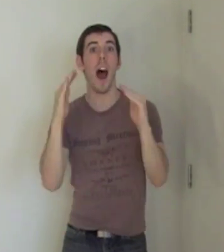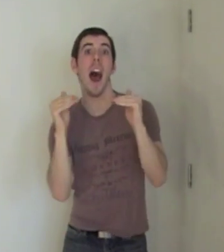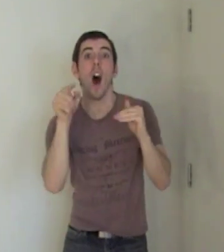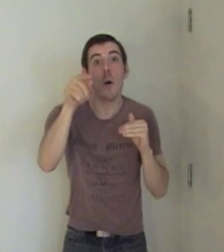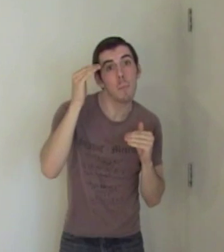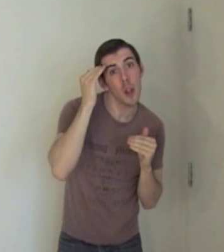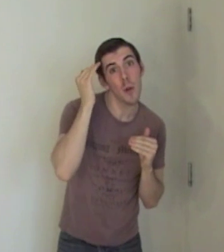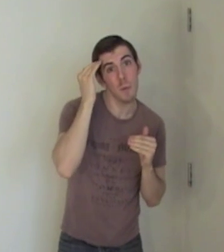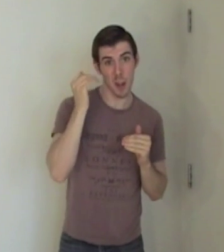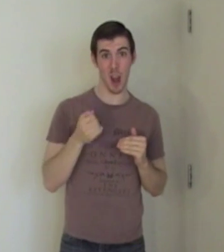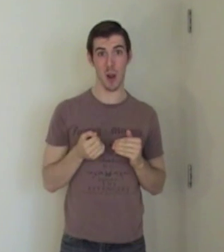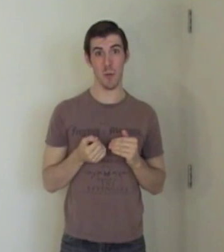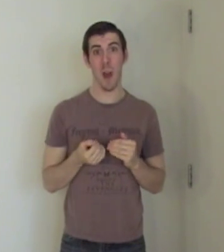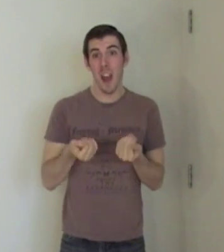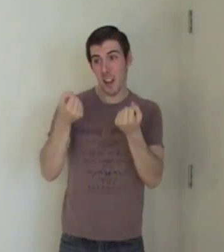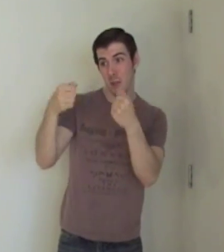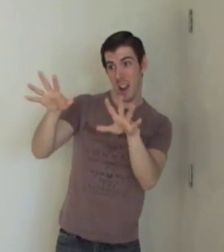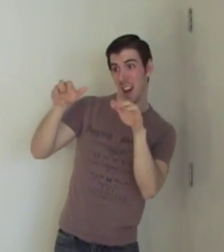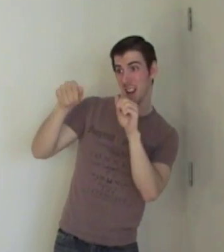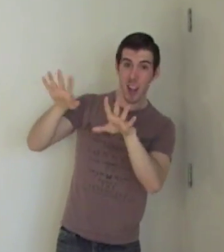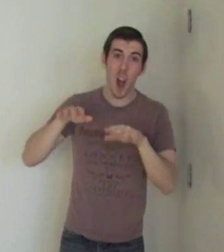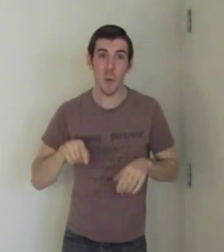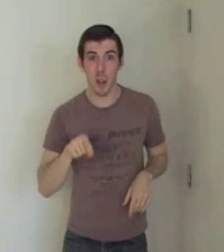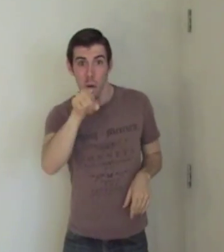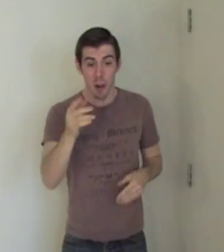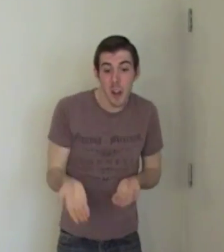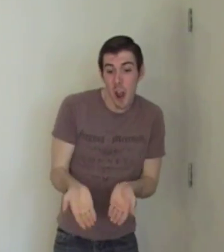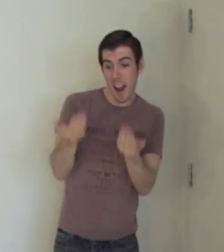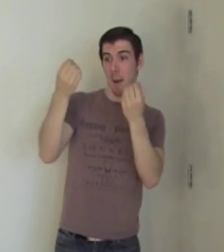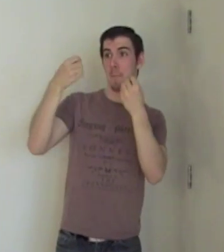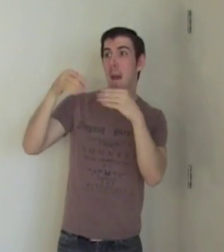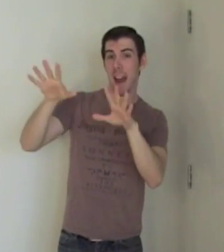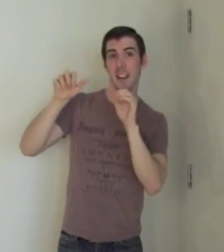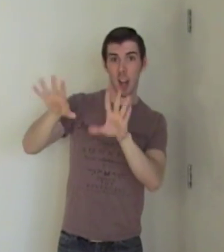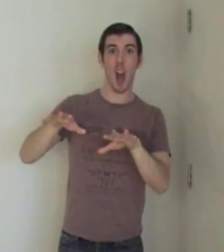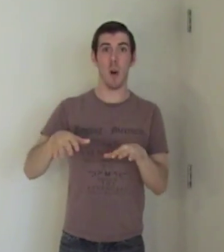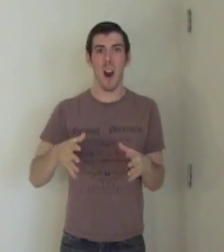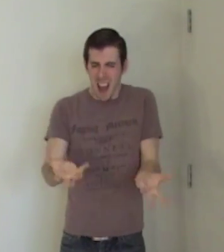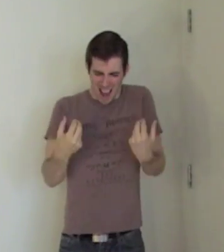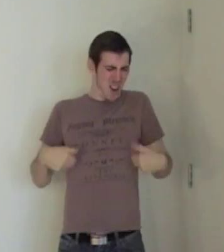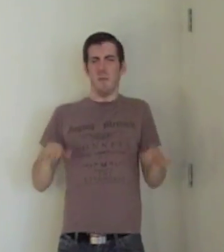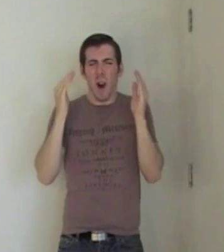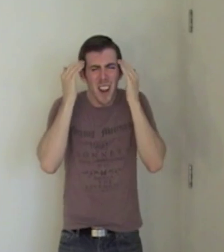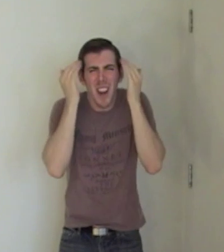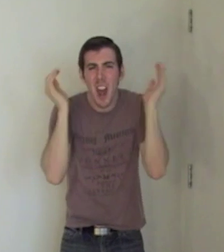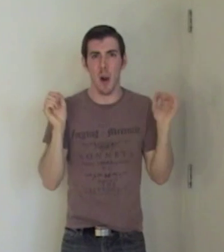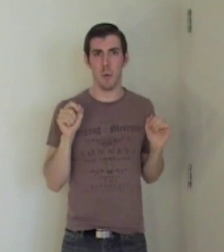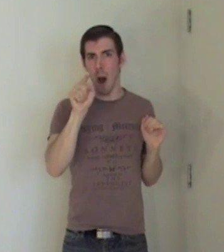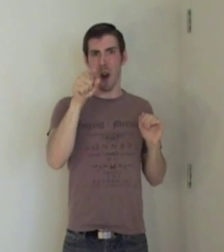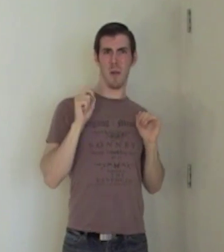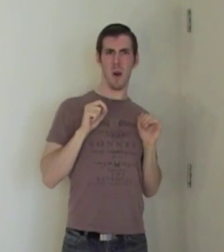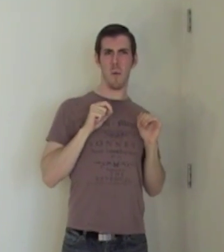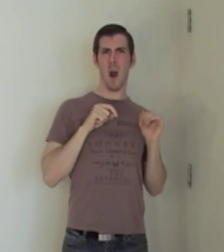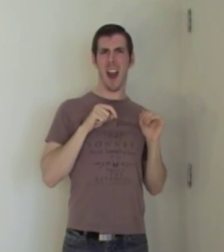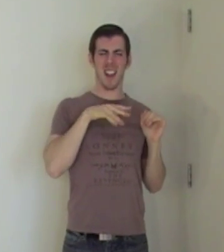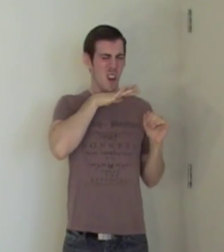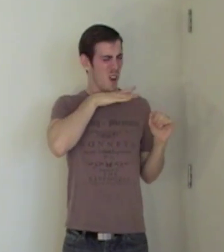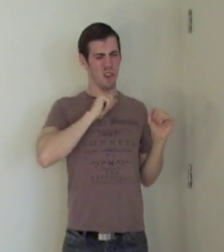I hope you know You gotta go Get up and go I don't wanna lose Oh, you're